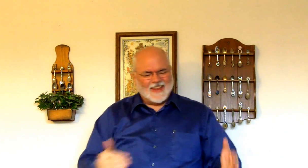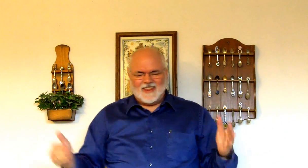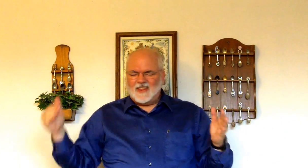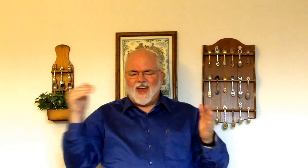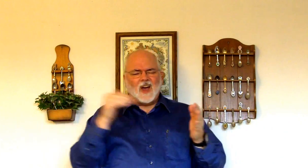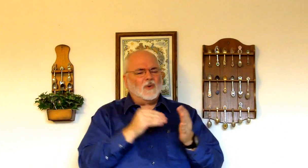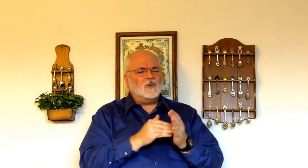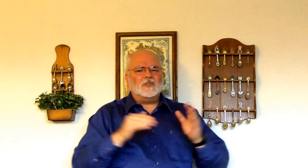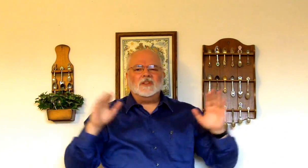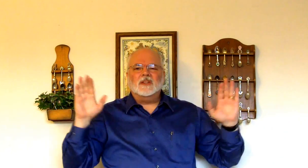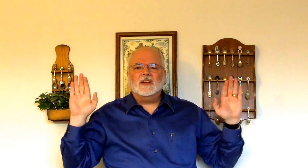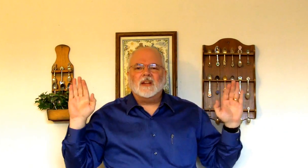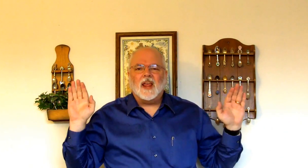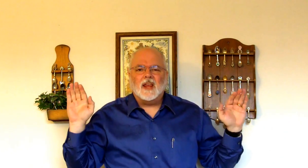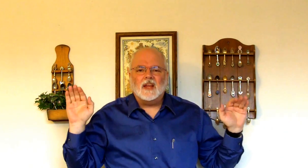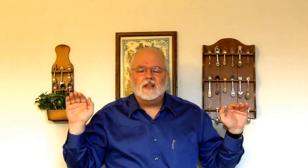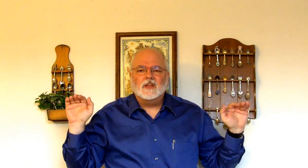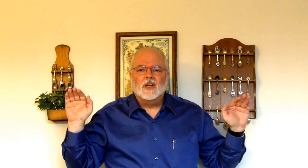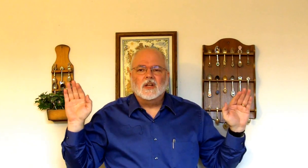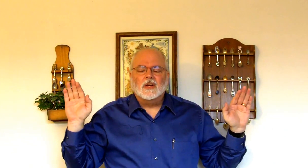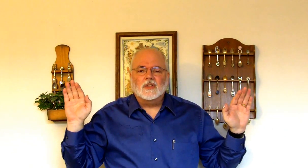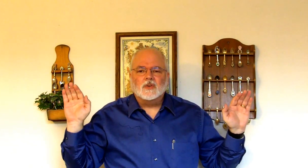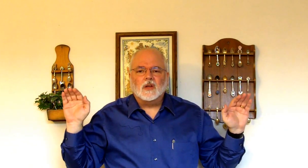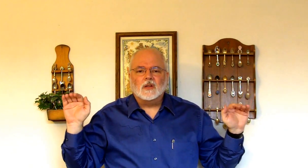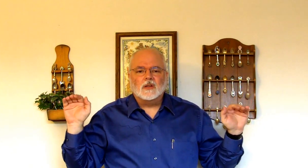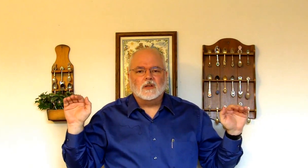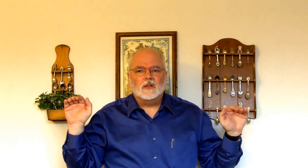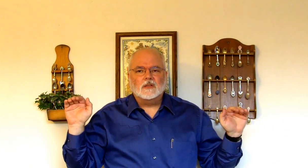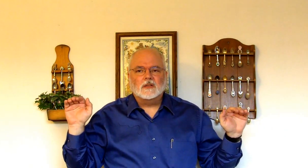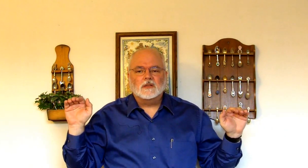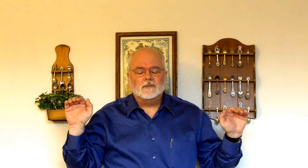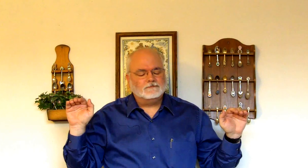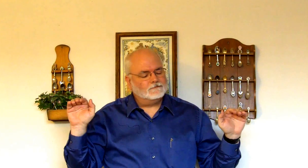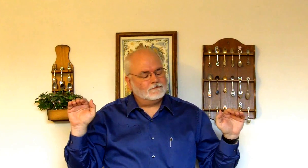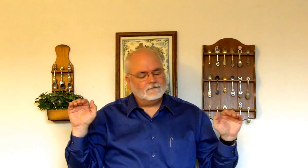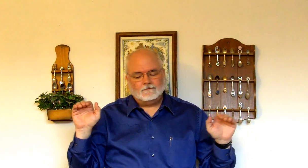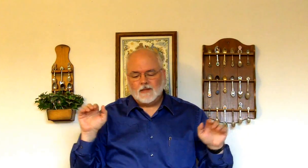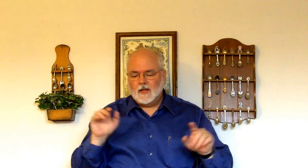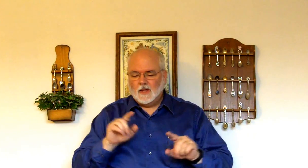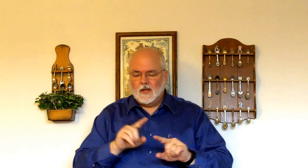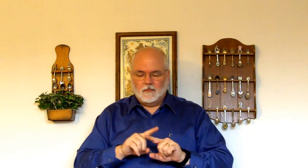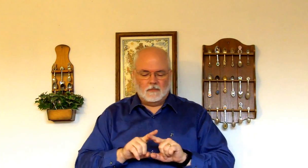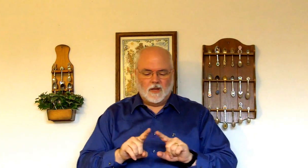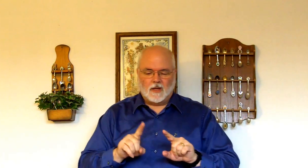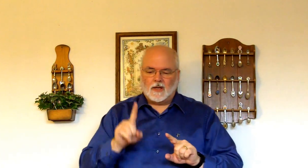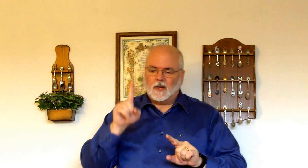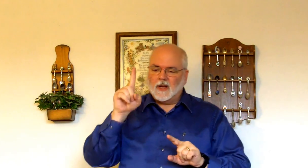thousand angels to destroy set died